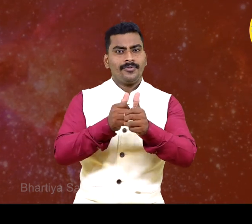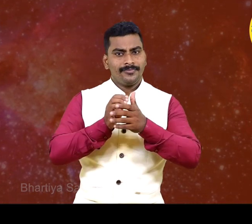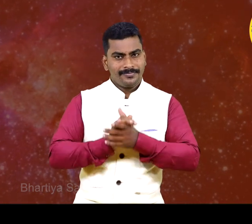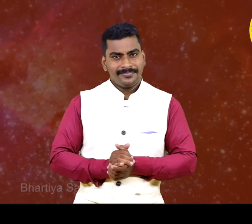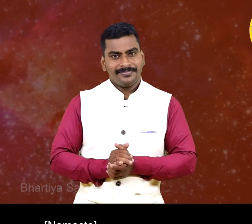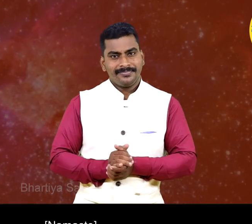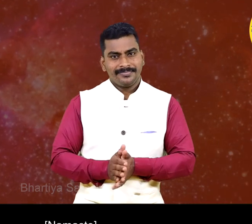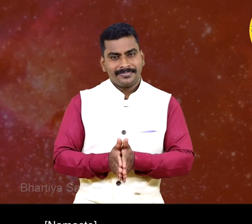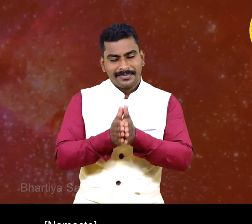Namaste. Namaste.